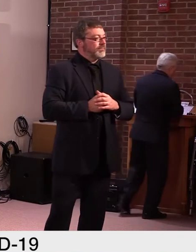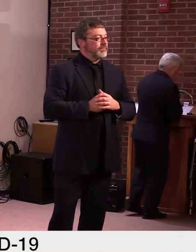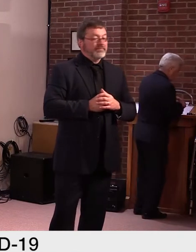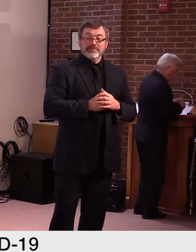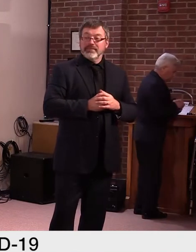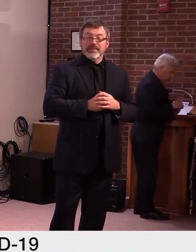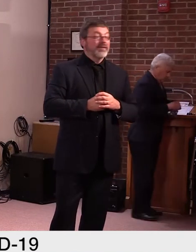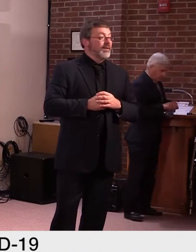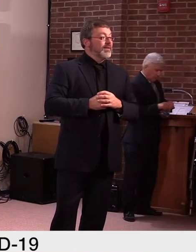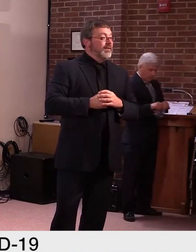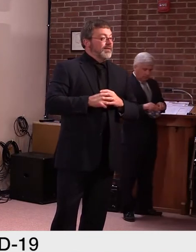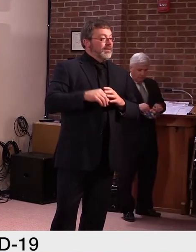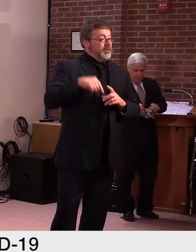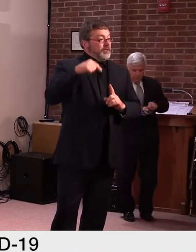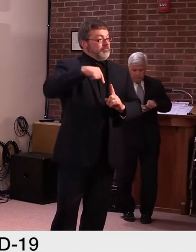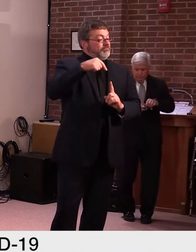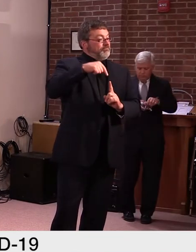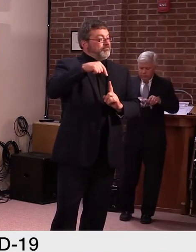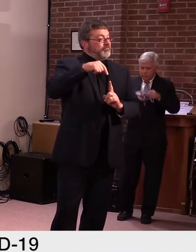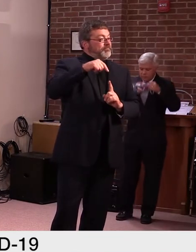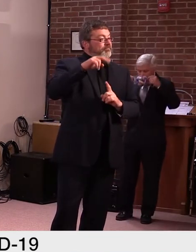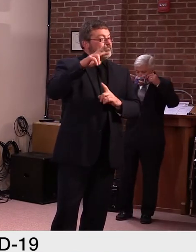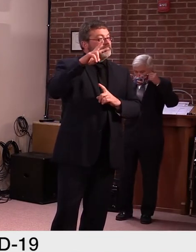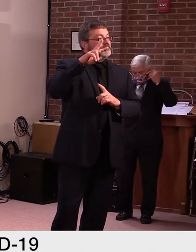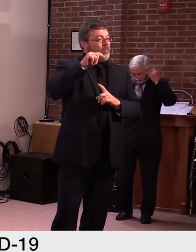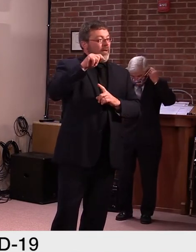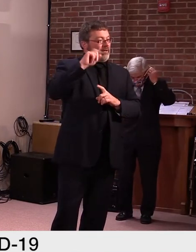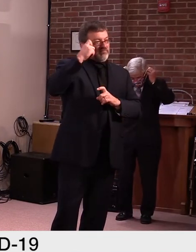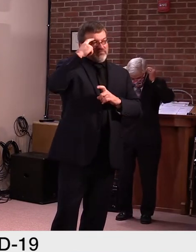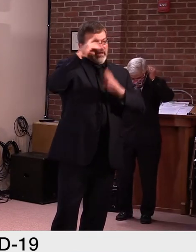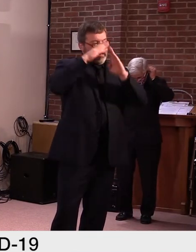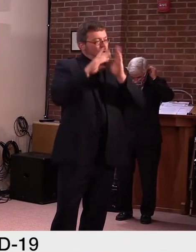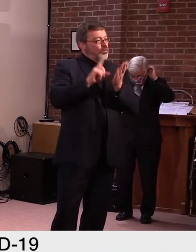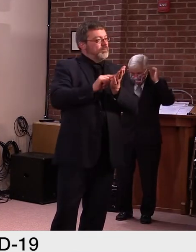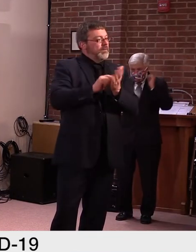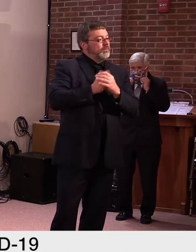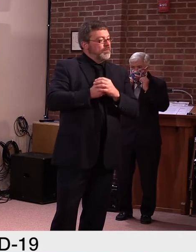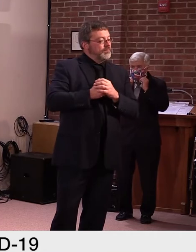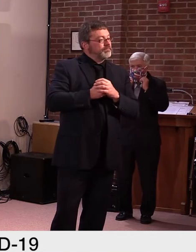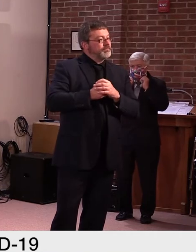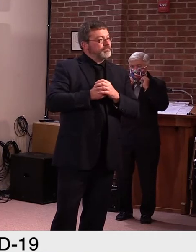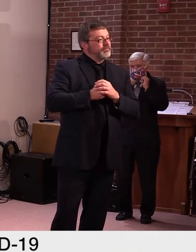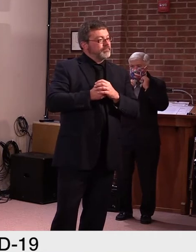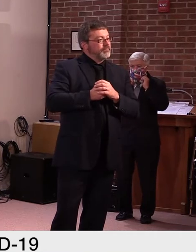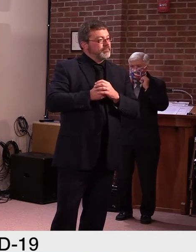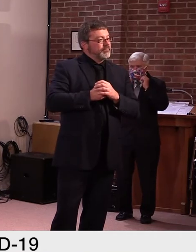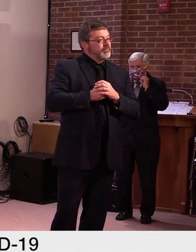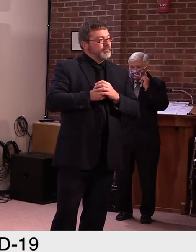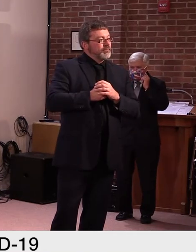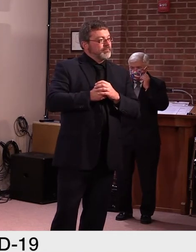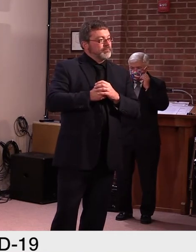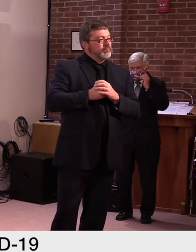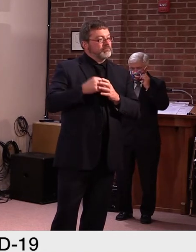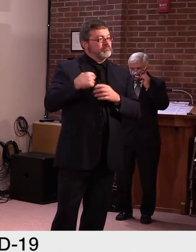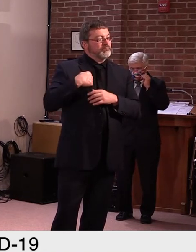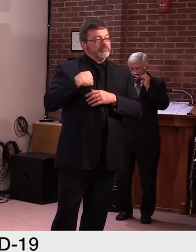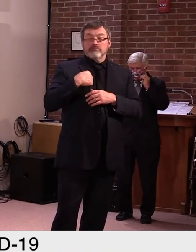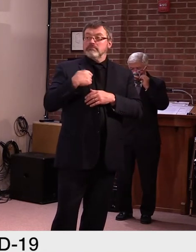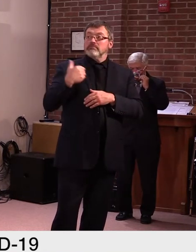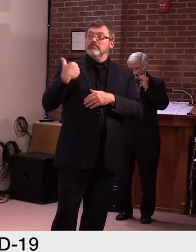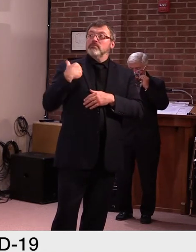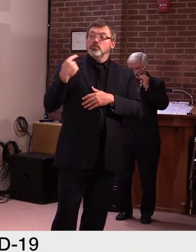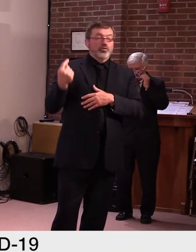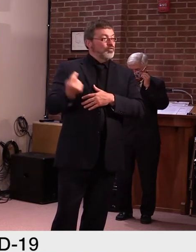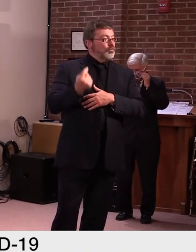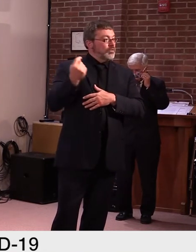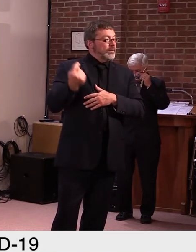Two questions for the health department commissioner. Tuesday, you asked Dr. Fauci to discuss COVID vaccination. Some